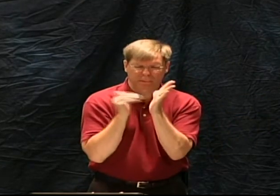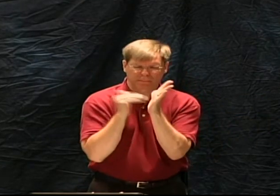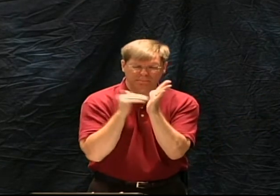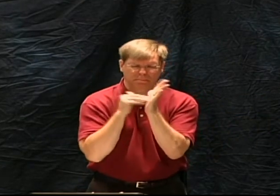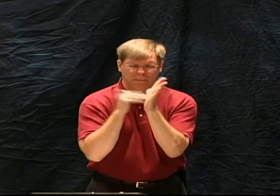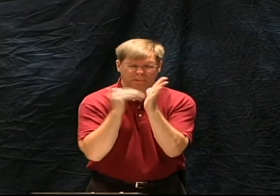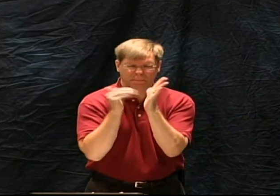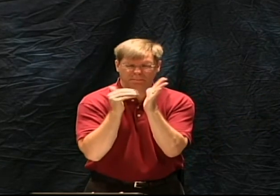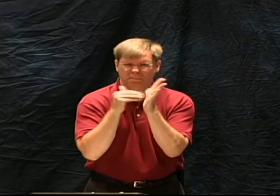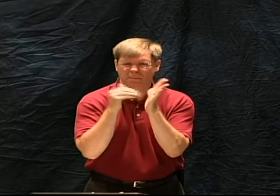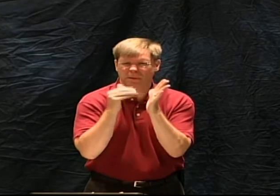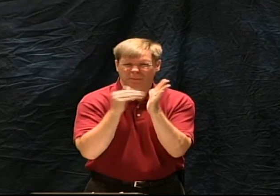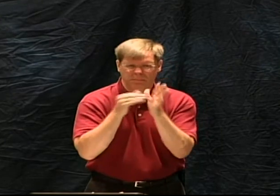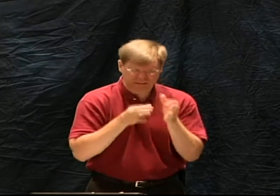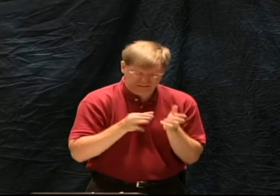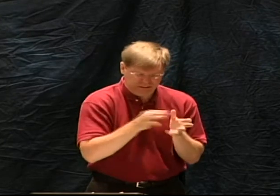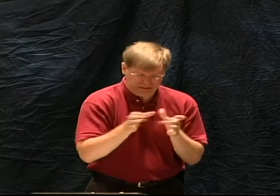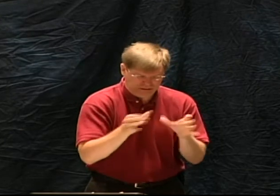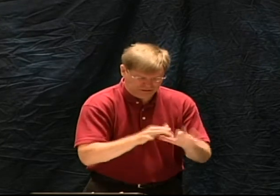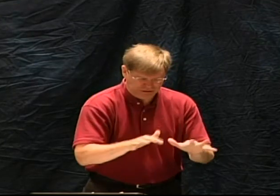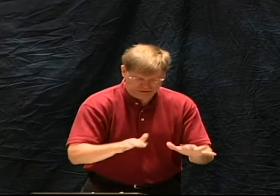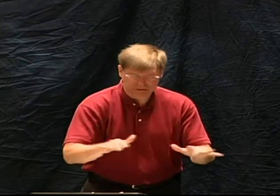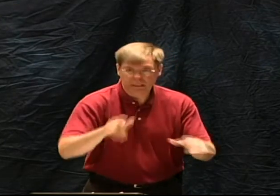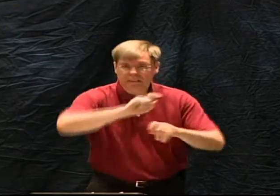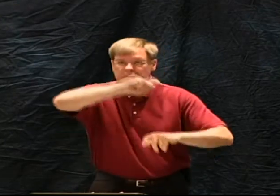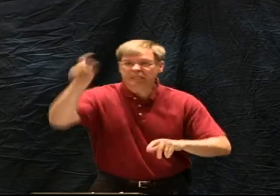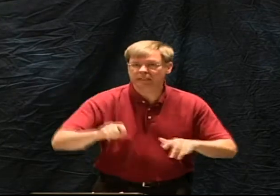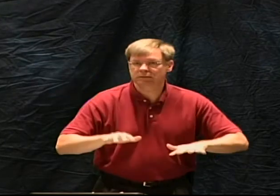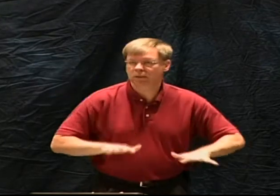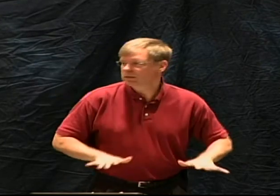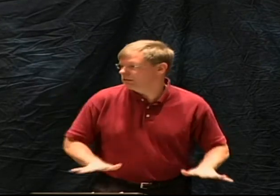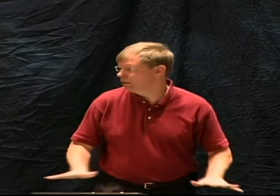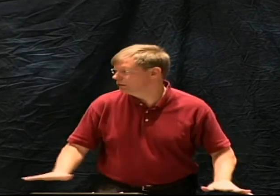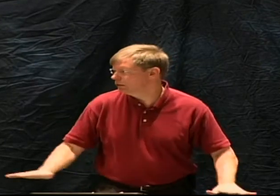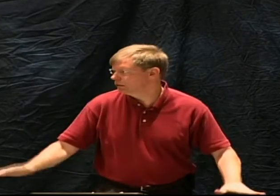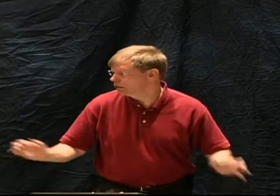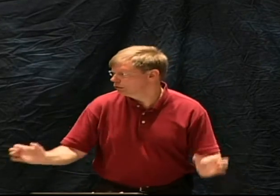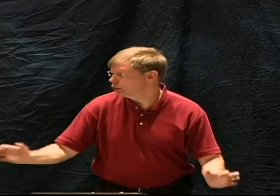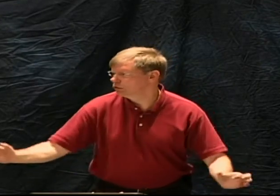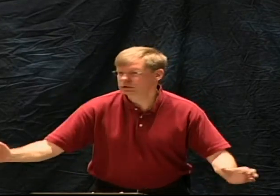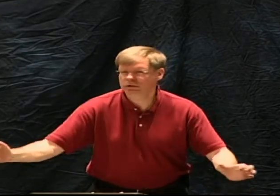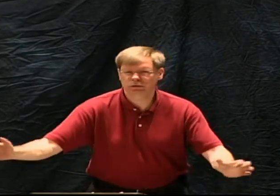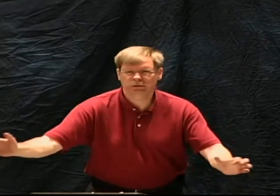that's millions upon millions upon millions imagine